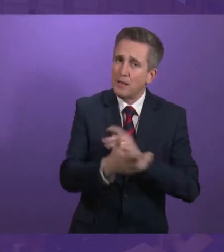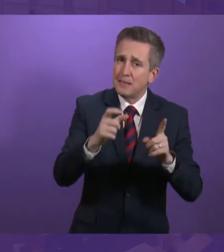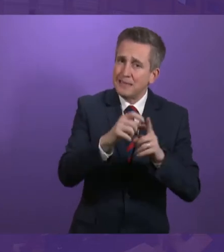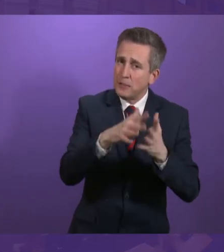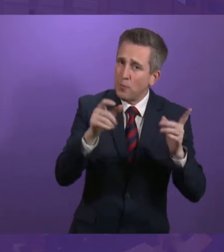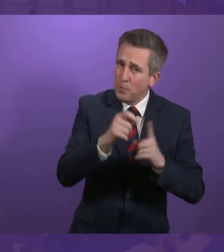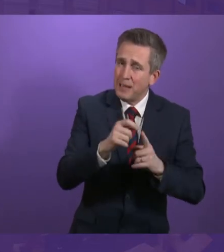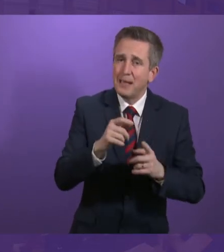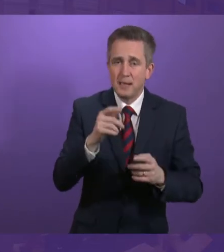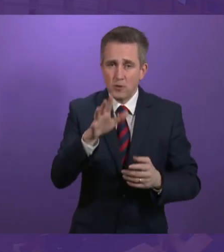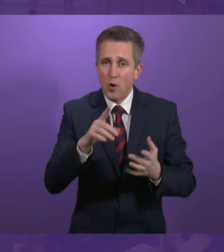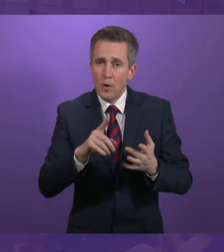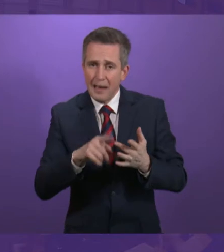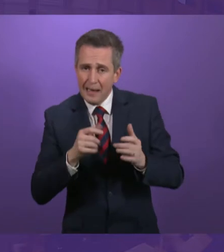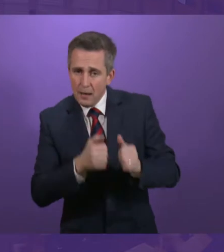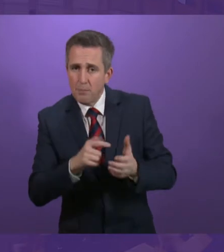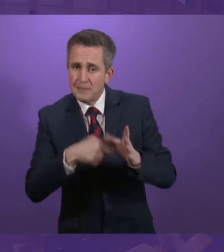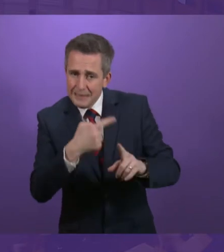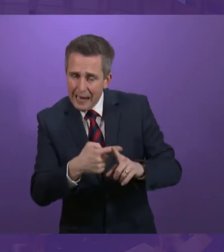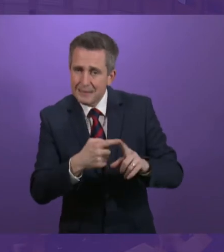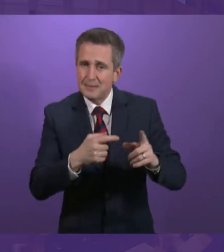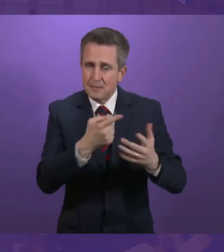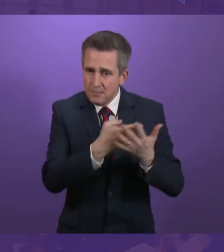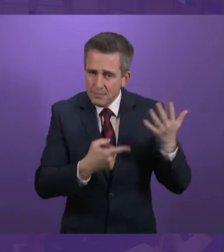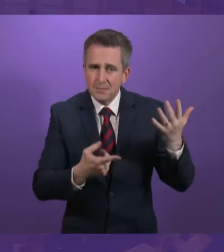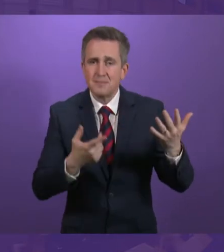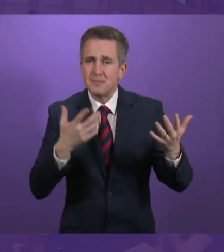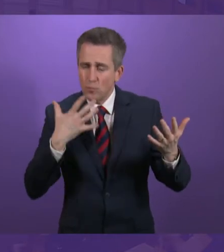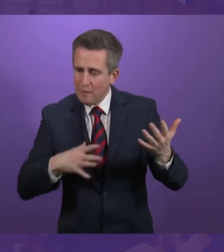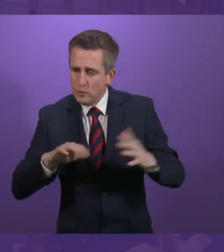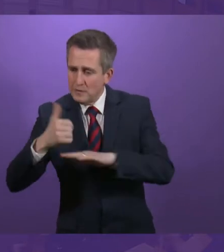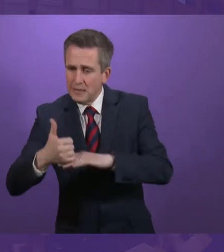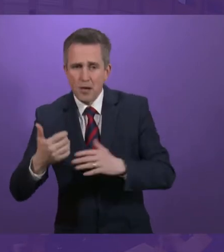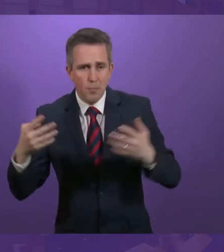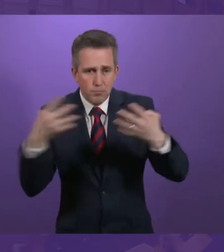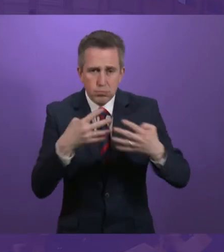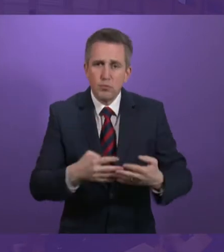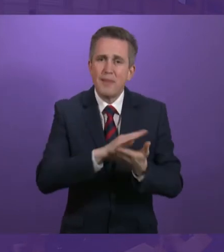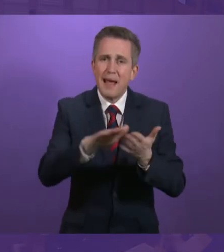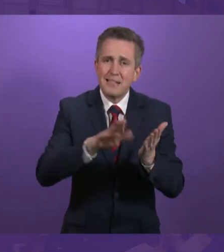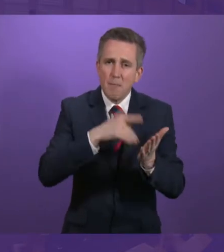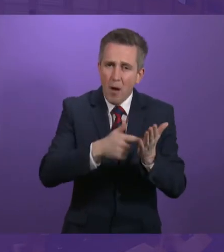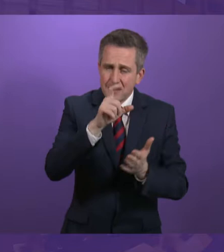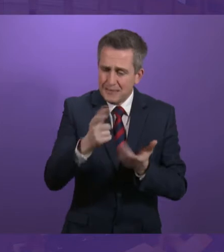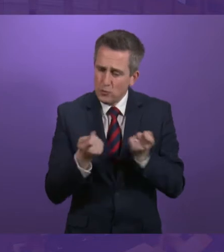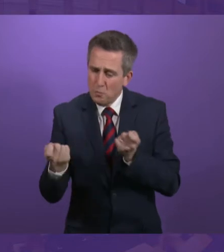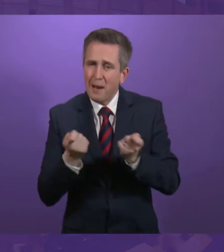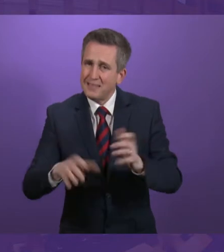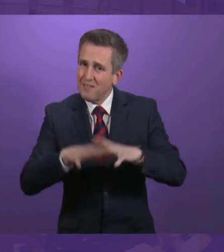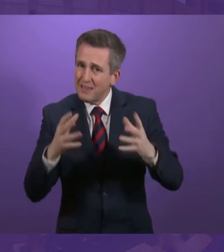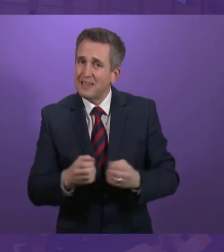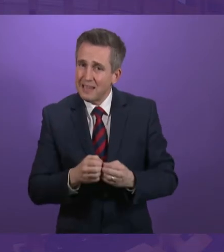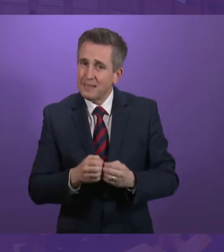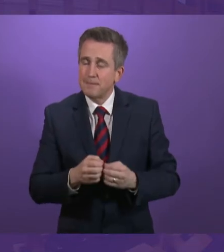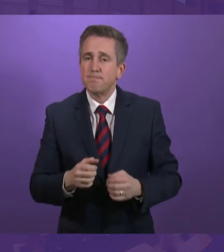example, meaning that we will need new data sharing arrangements with HMRC to administer it effectively. It is also a gateway